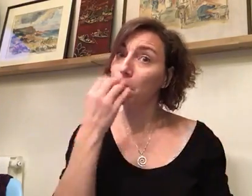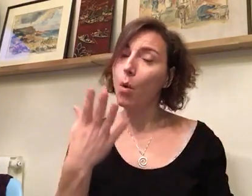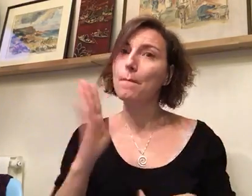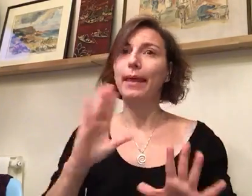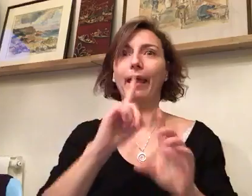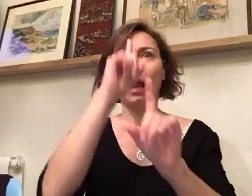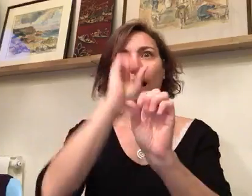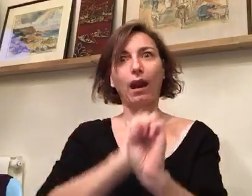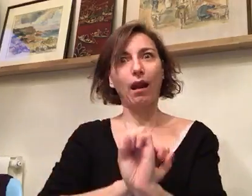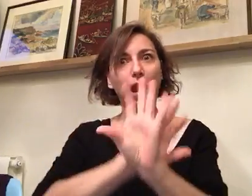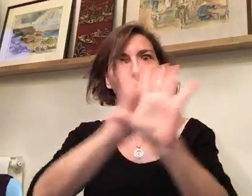Perfect.